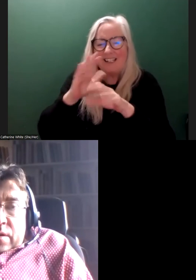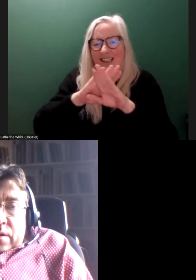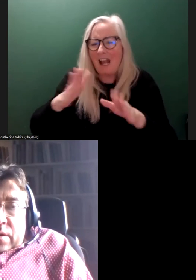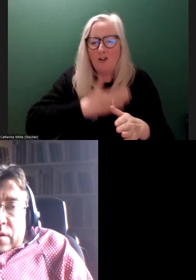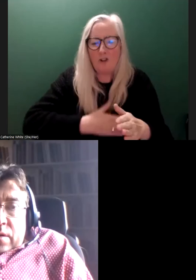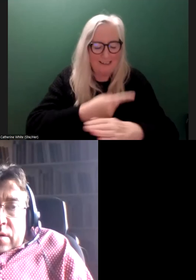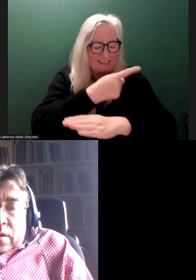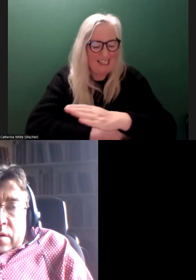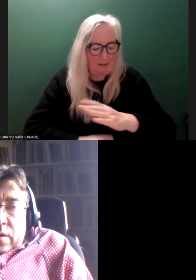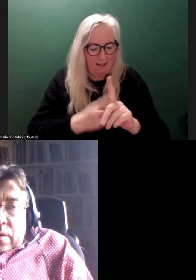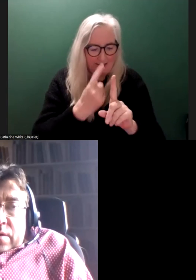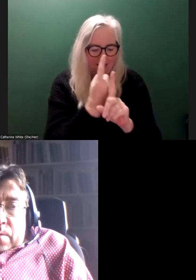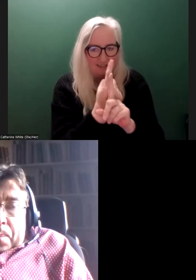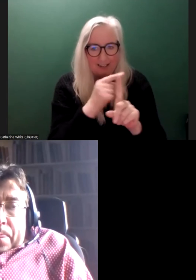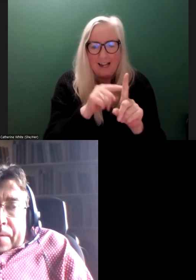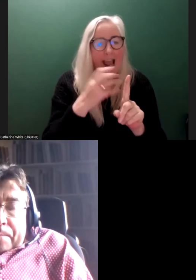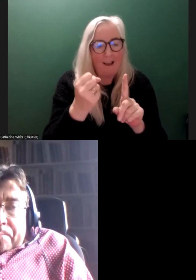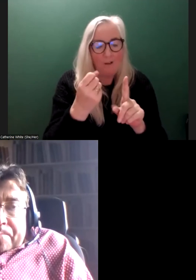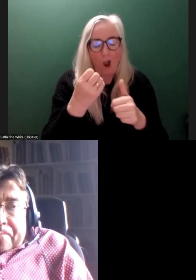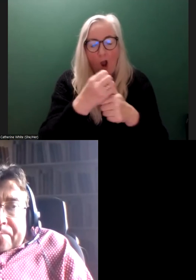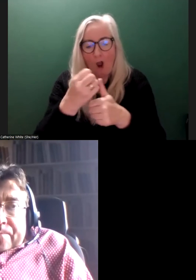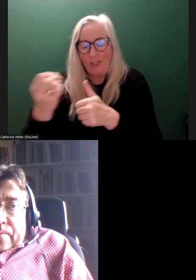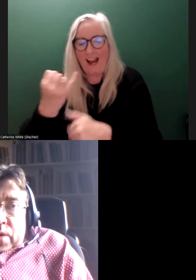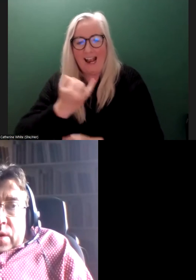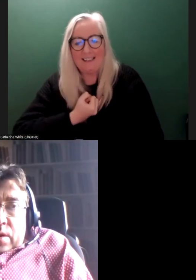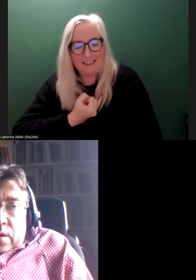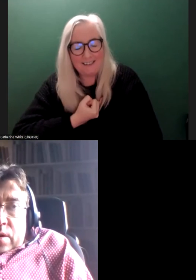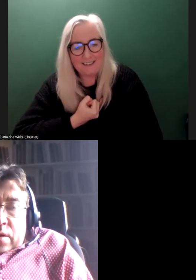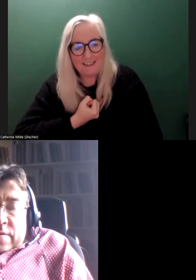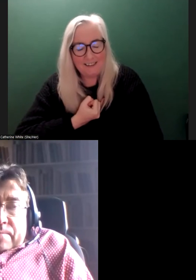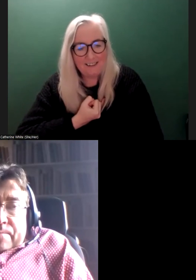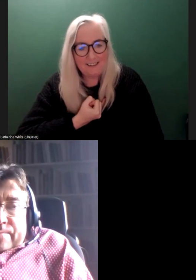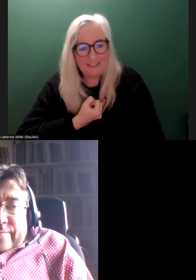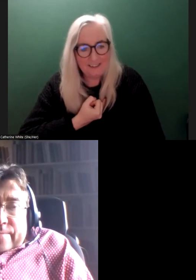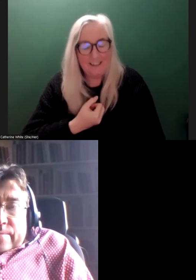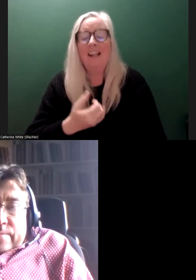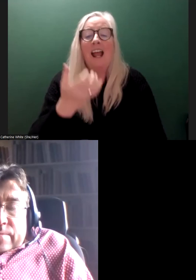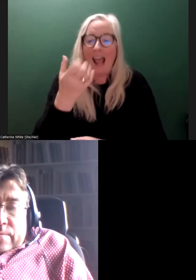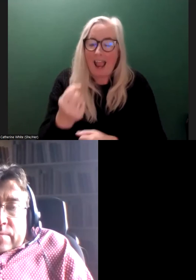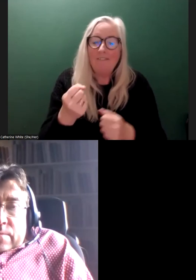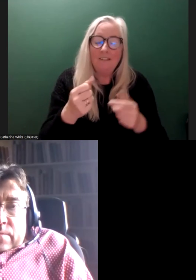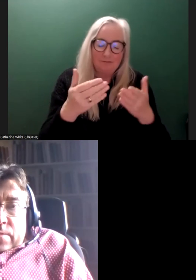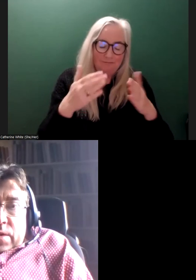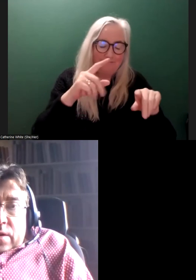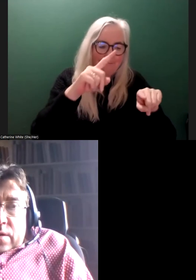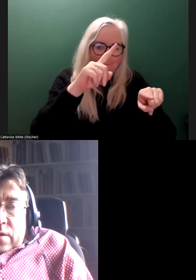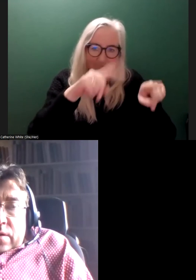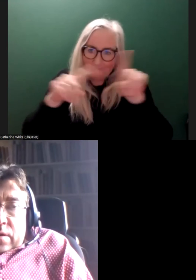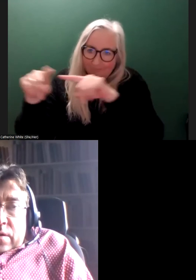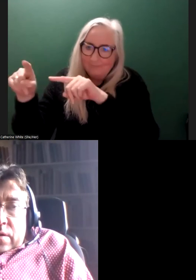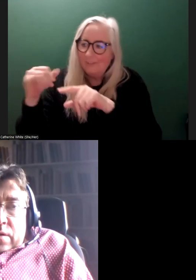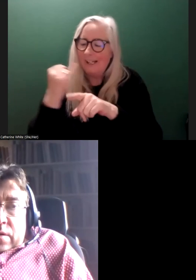perspective and say, hey, there's other identities. And disability, there's a theory within disability, critical disability studies, that disability